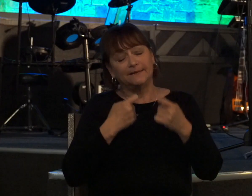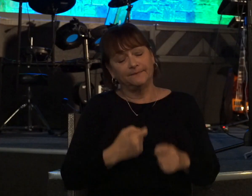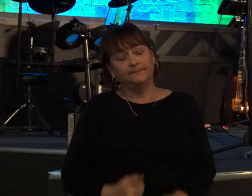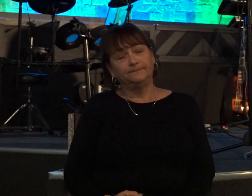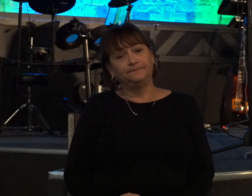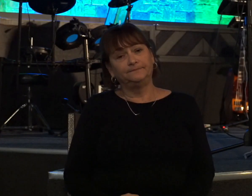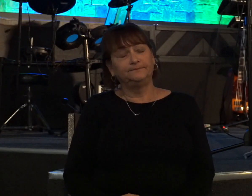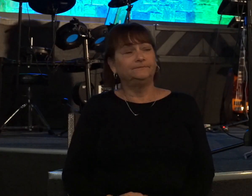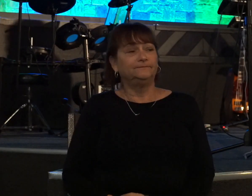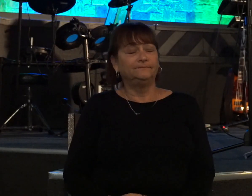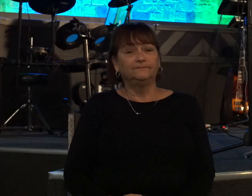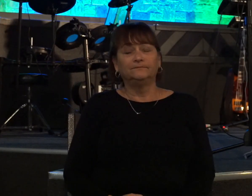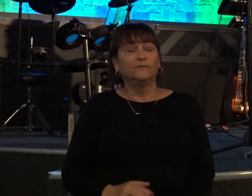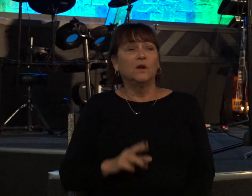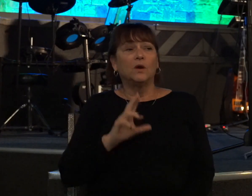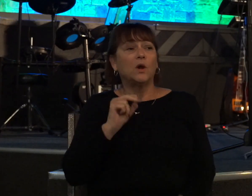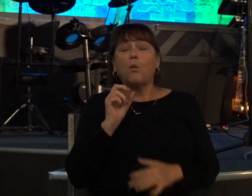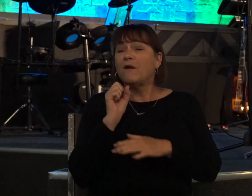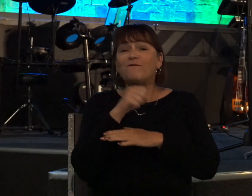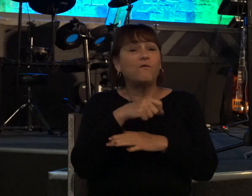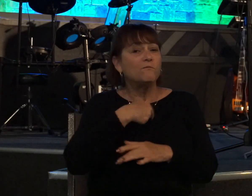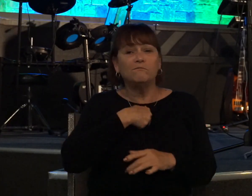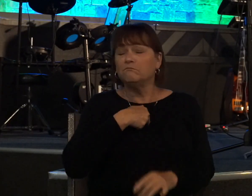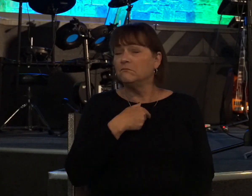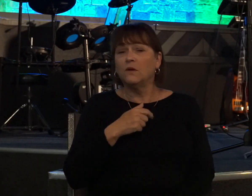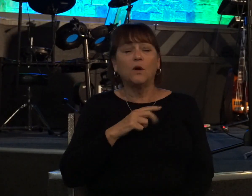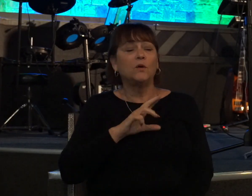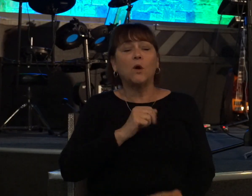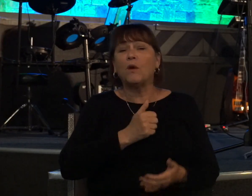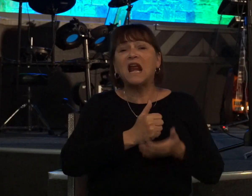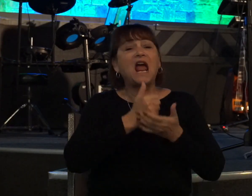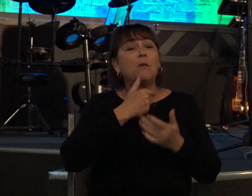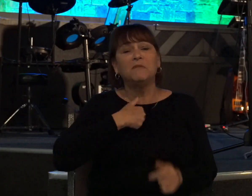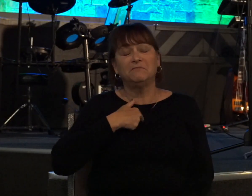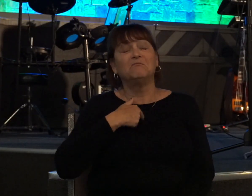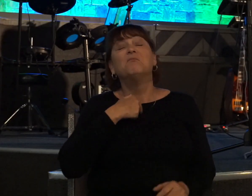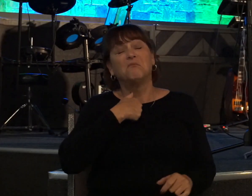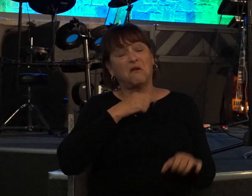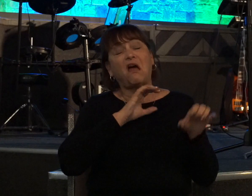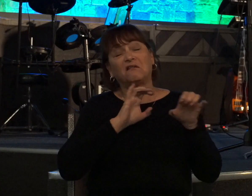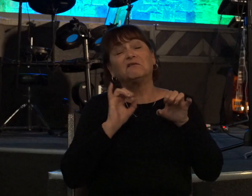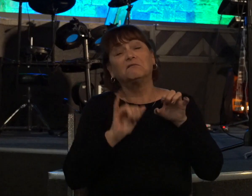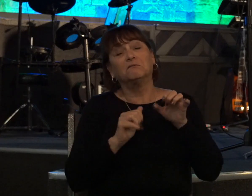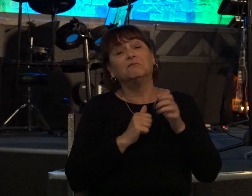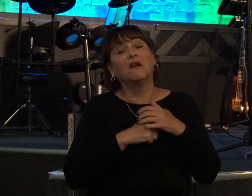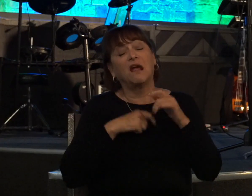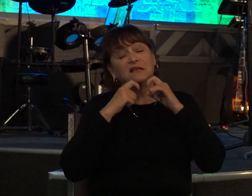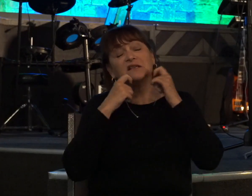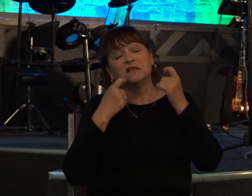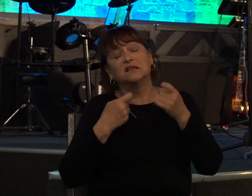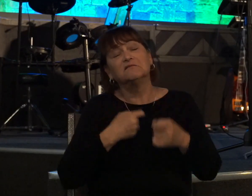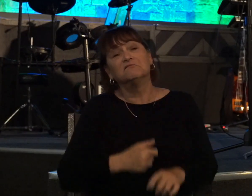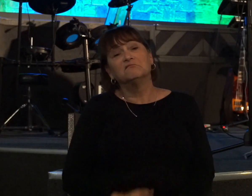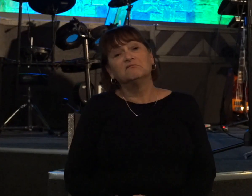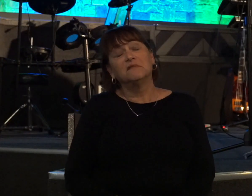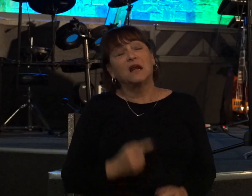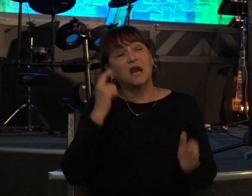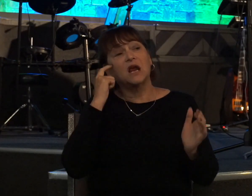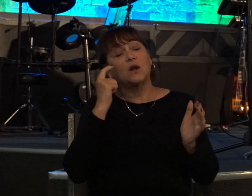one made me do it no one else helped me to do it i did it i did have sinned and then he acknowledges who the sin